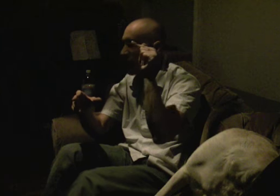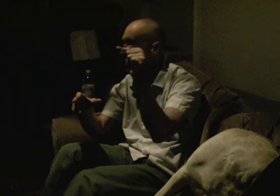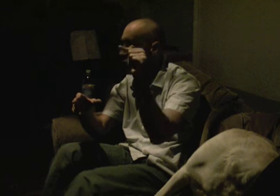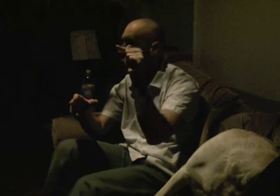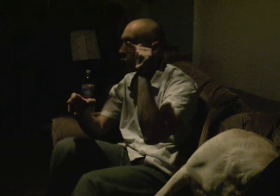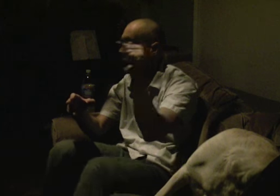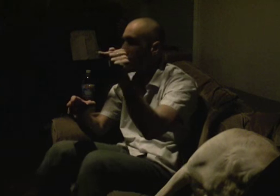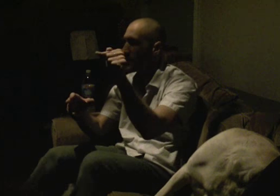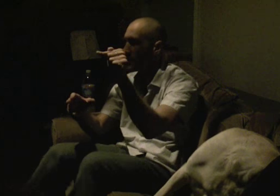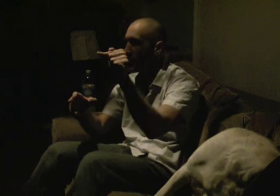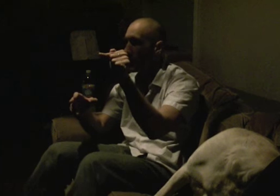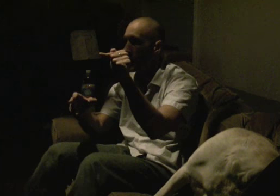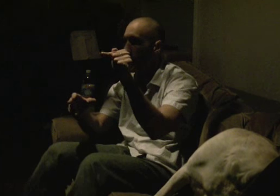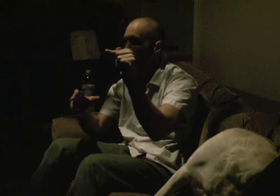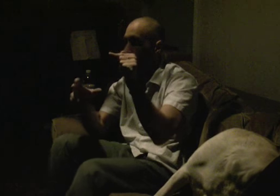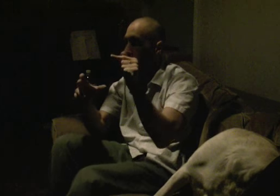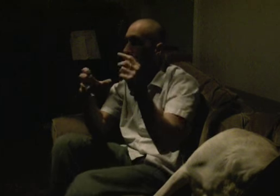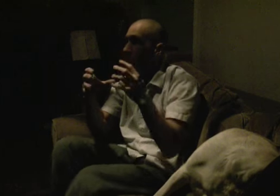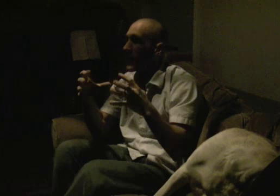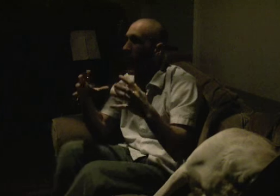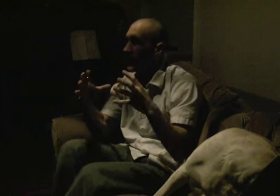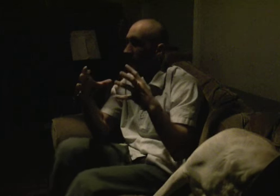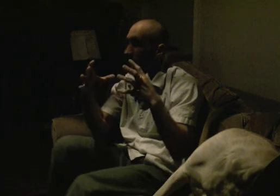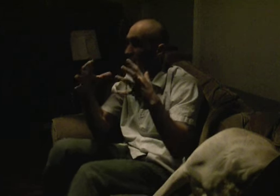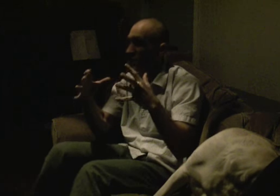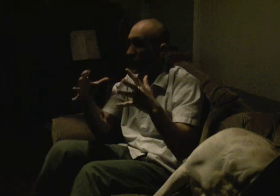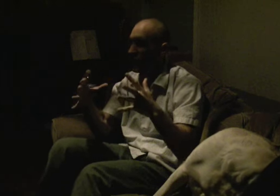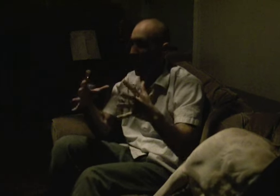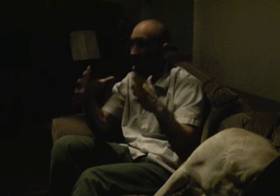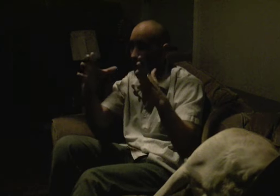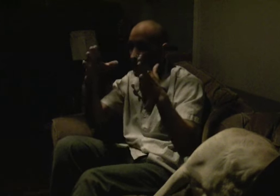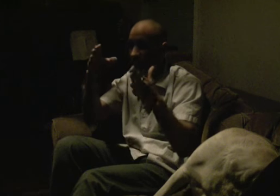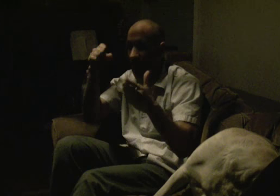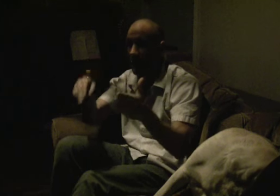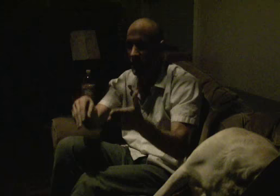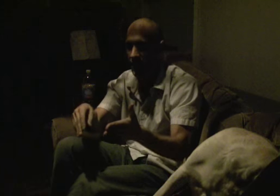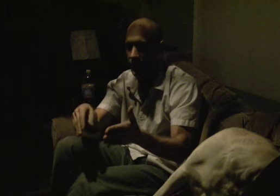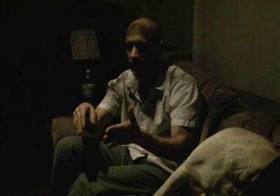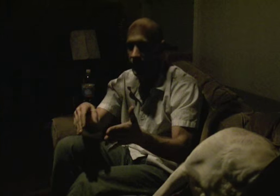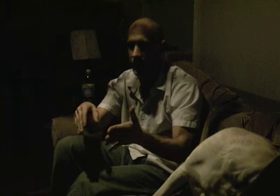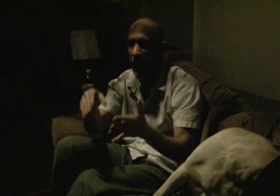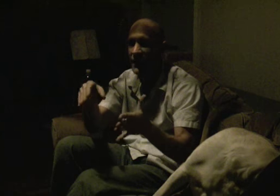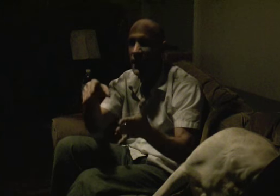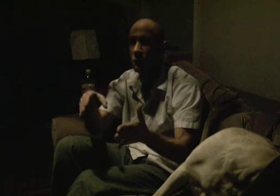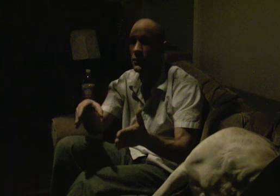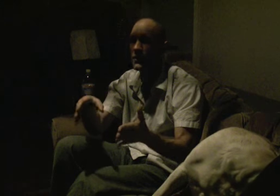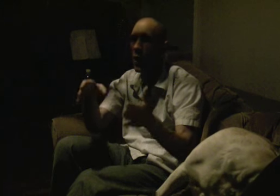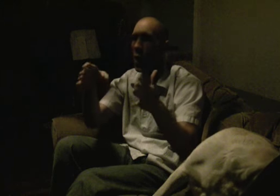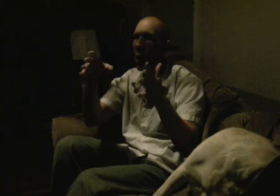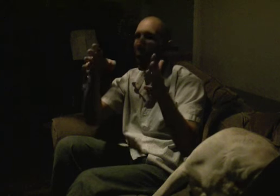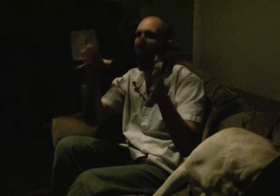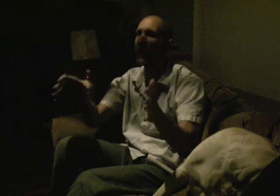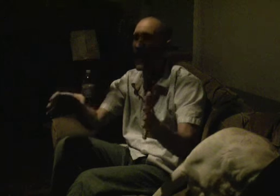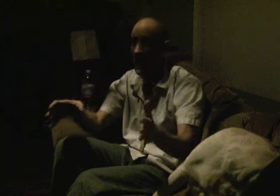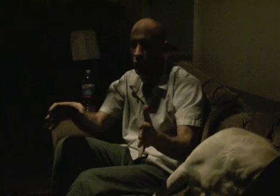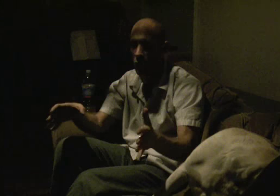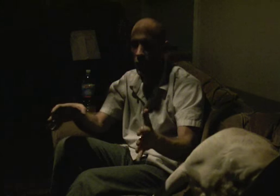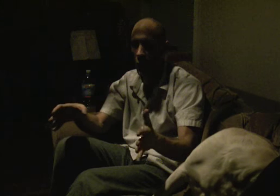that if I don't breathe, like, oh my God, like, this is something, this is happening. I can't breathe. Why can't I move my